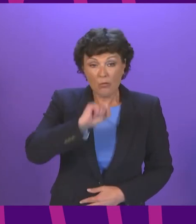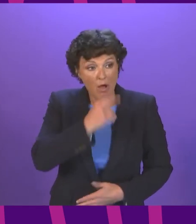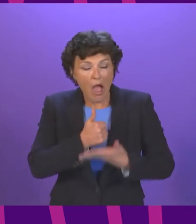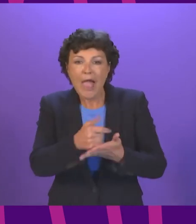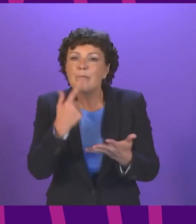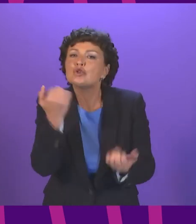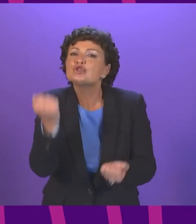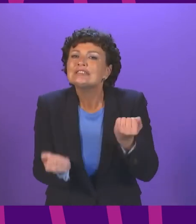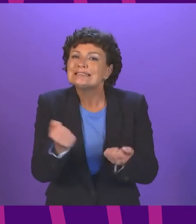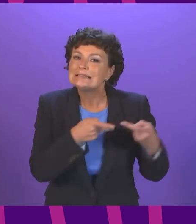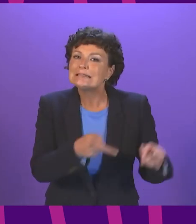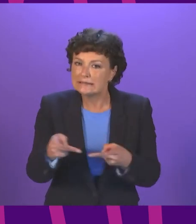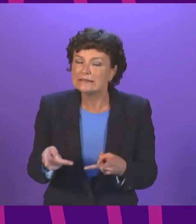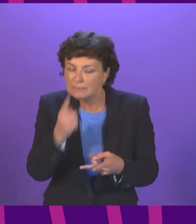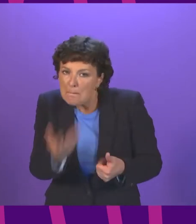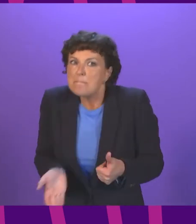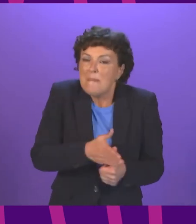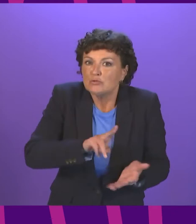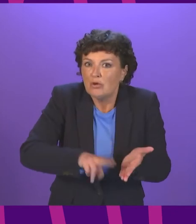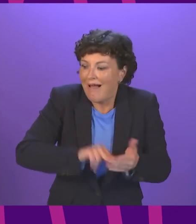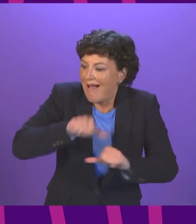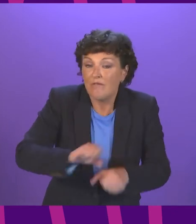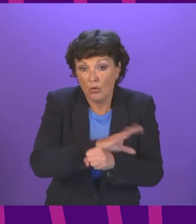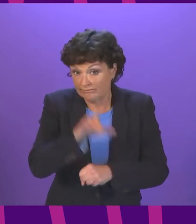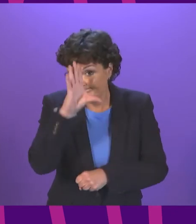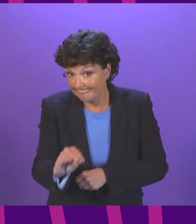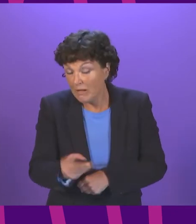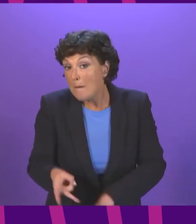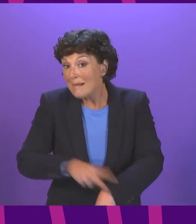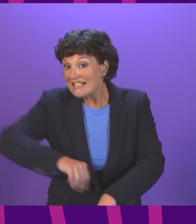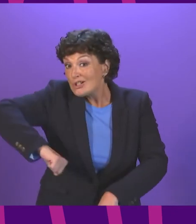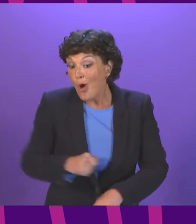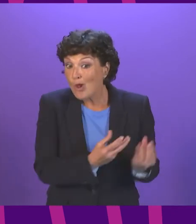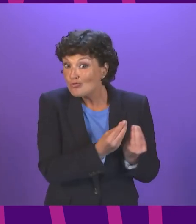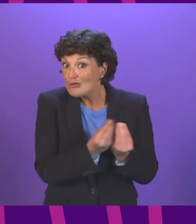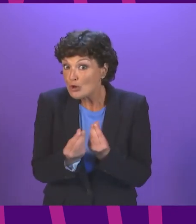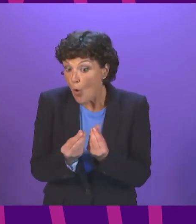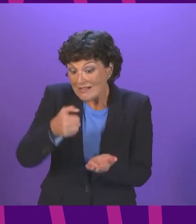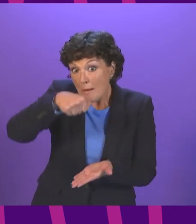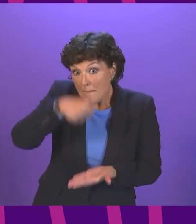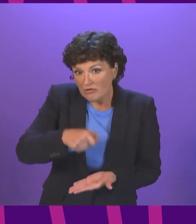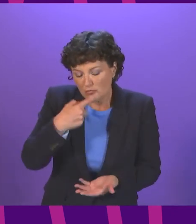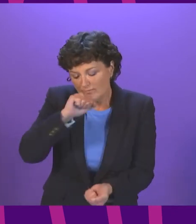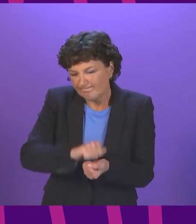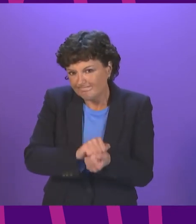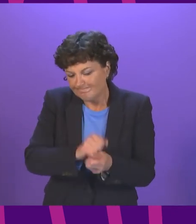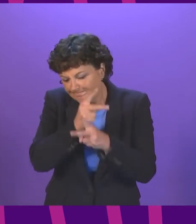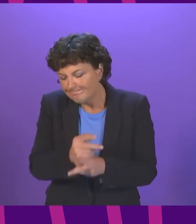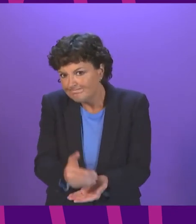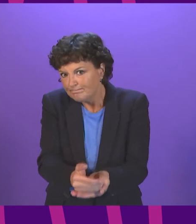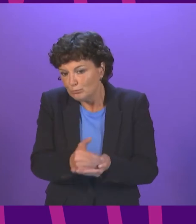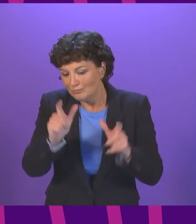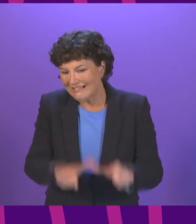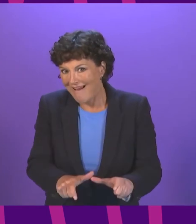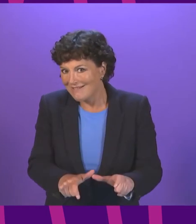from COVID. I can confirm that we will protect Police Scotland's resource budget for the duration of this Parliament and we will also